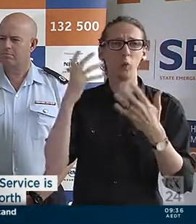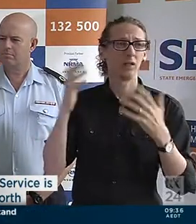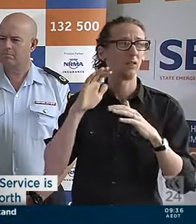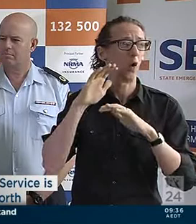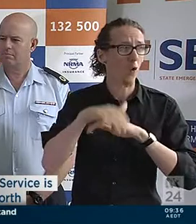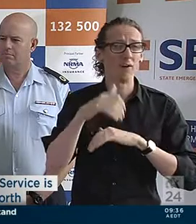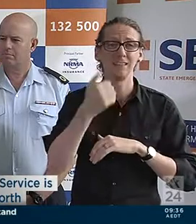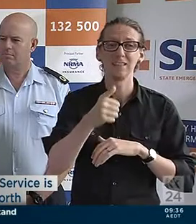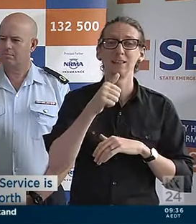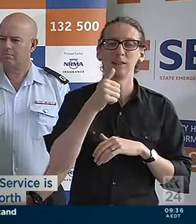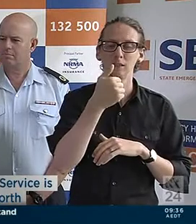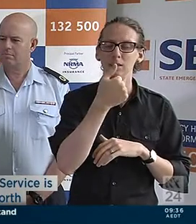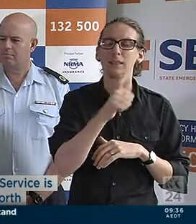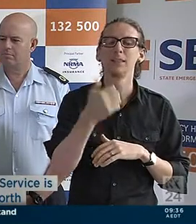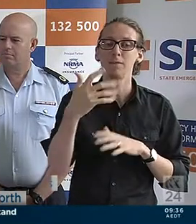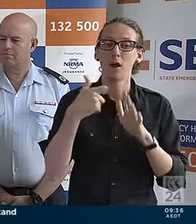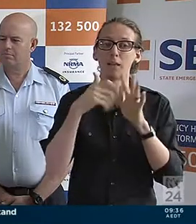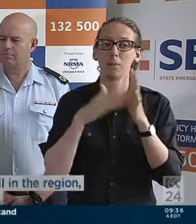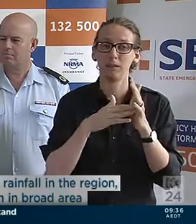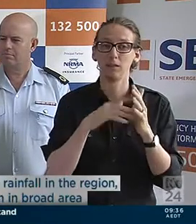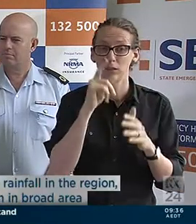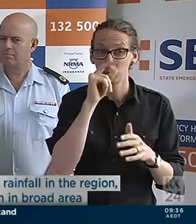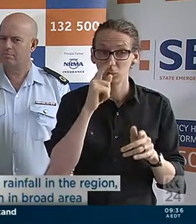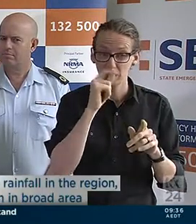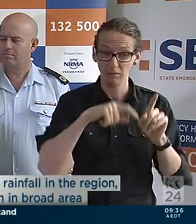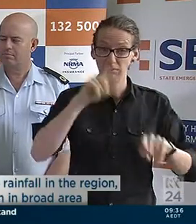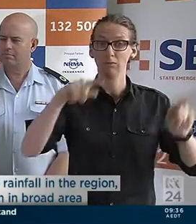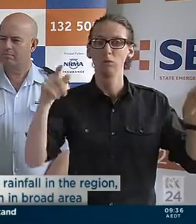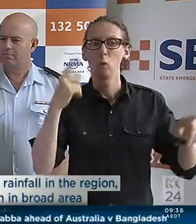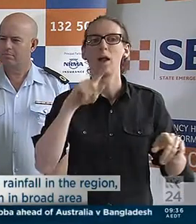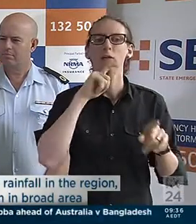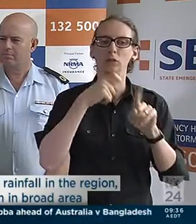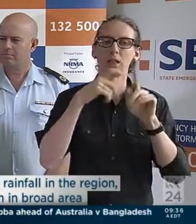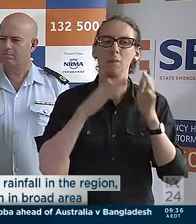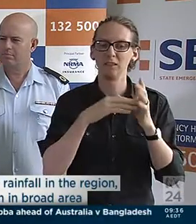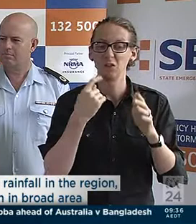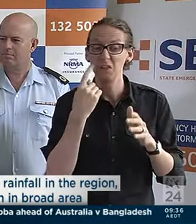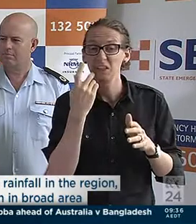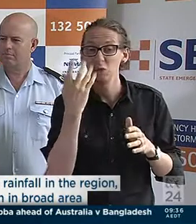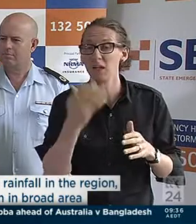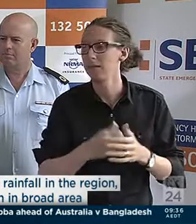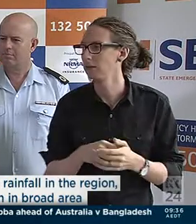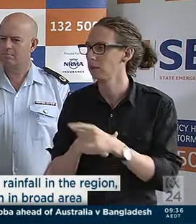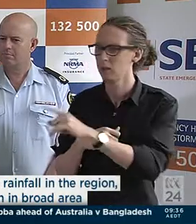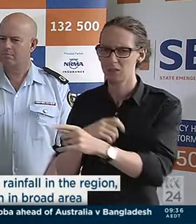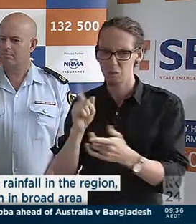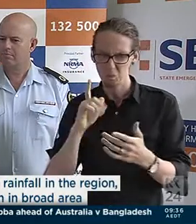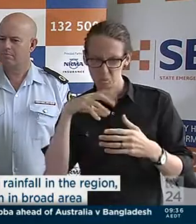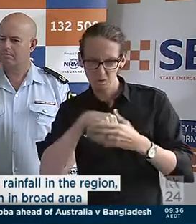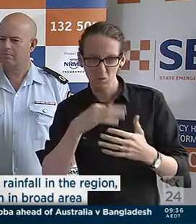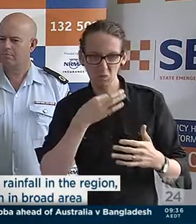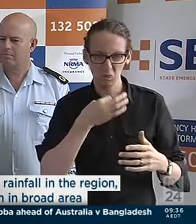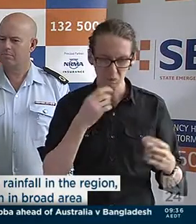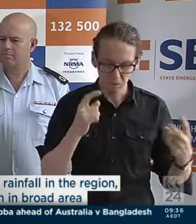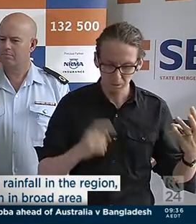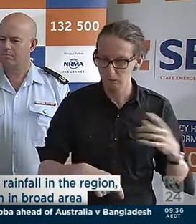vicinity of 65 kilometres an hour and possibly up to 100 kilometres an hour at any stage during the next few days. What sort of dangers does that pose?